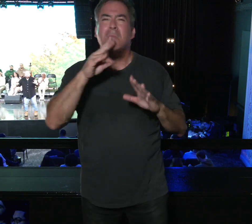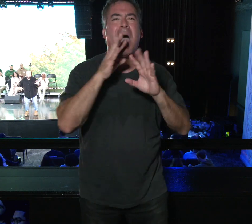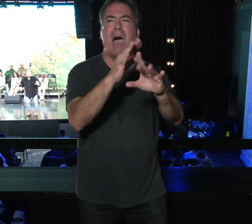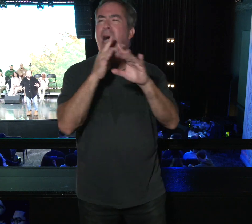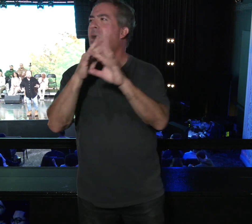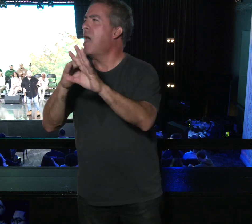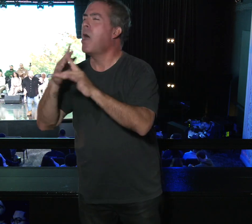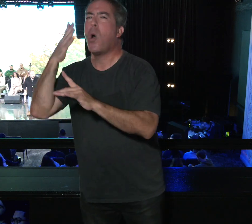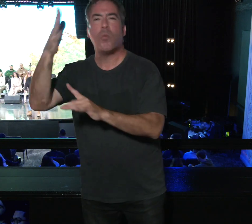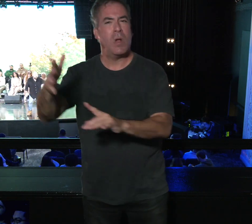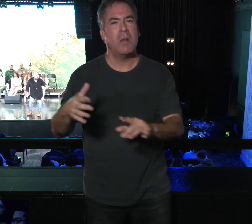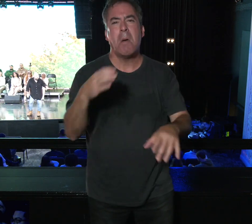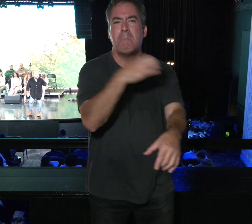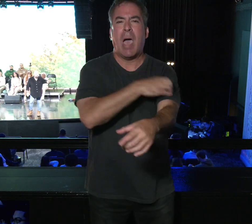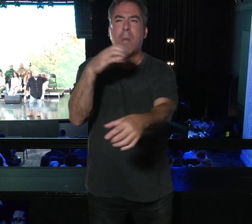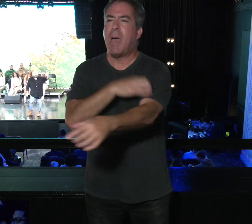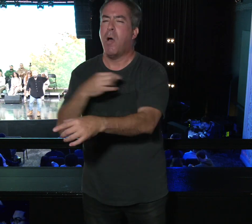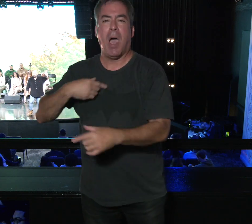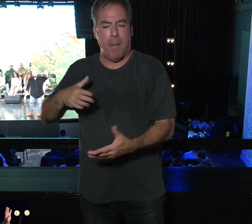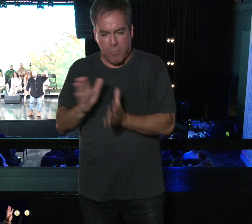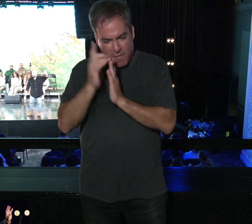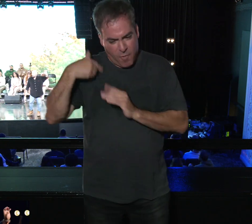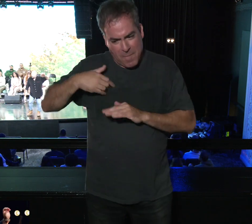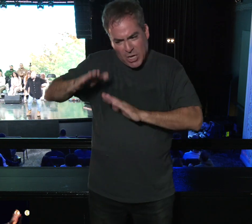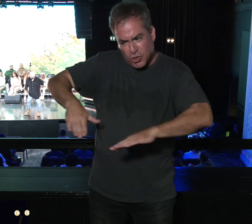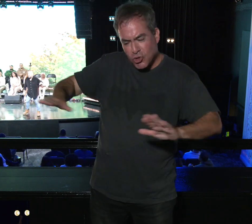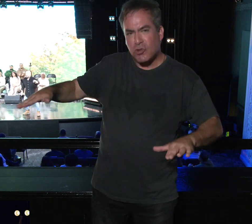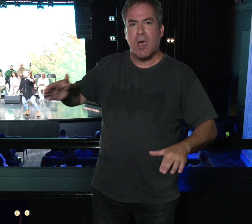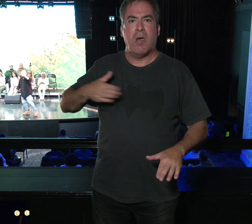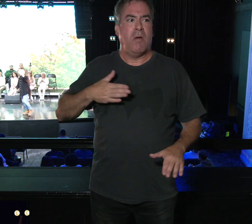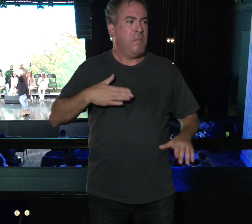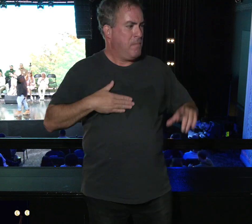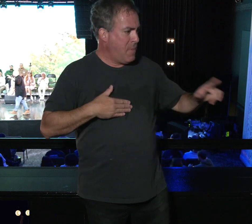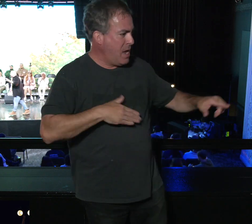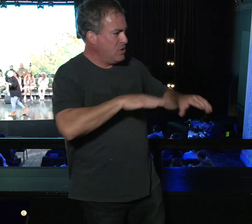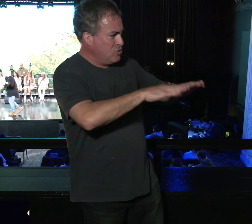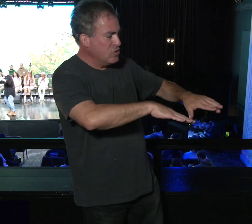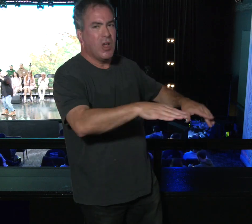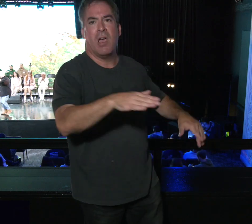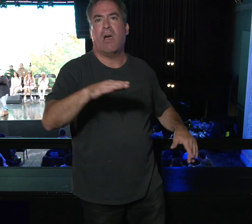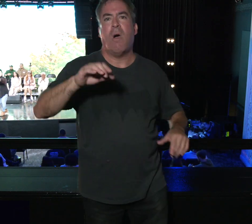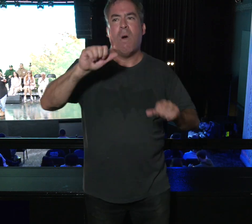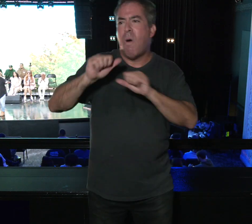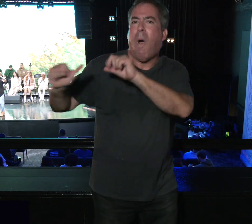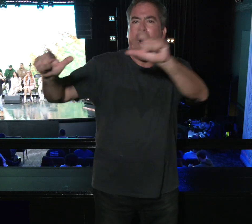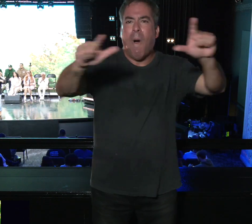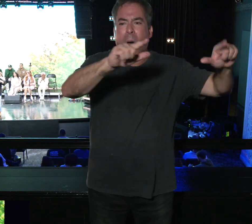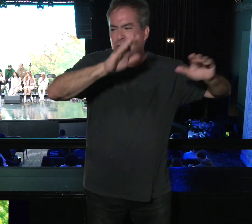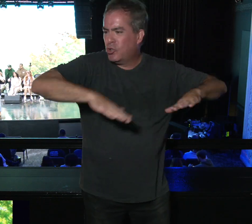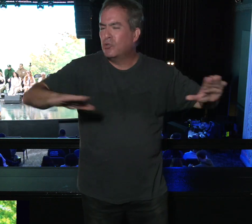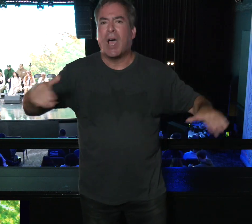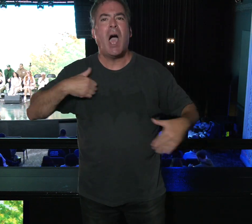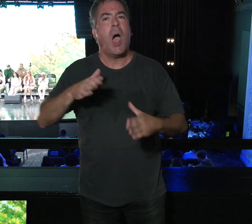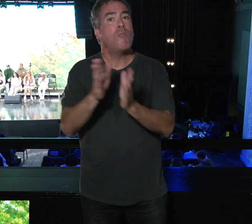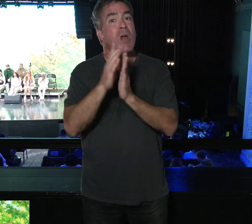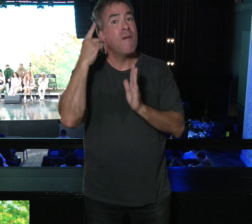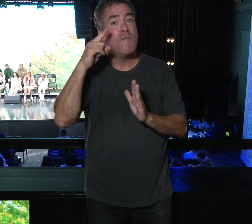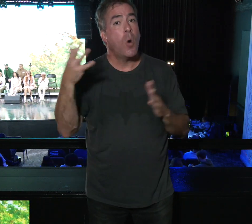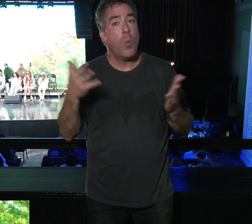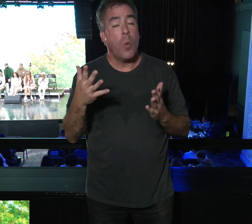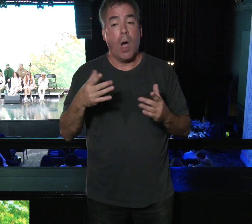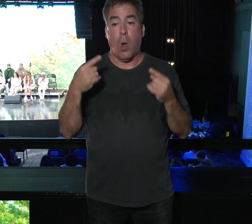are going to manifest some stuff. I'm praying for my girls. I'm praying for Martinez kids and the Chaco kids and all of our kids. I'm praying that